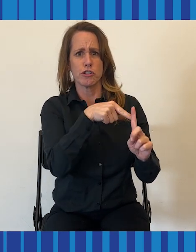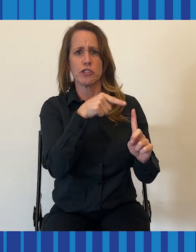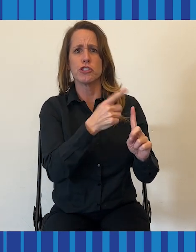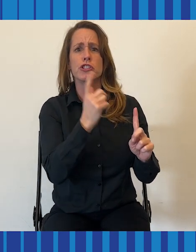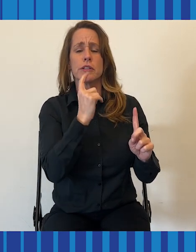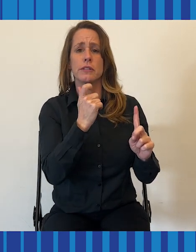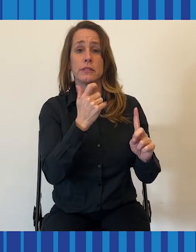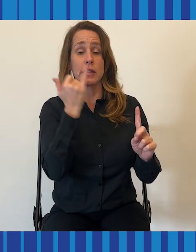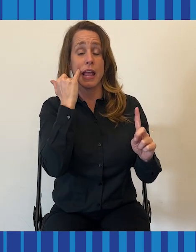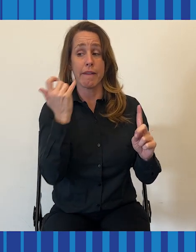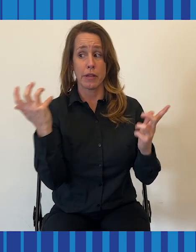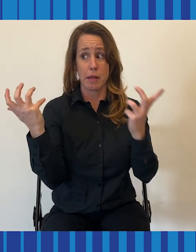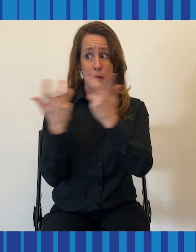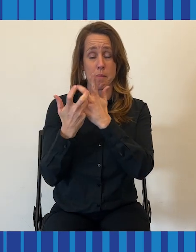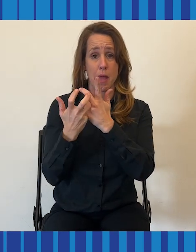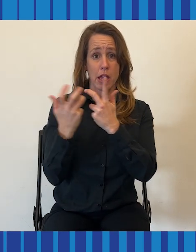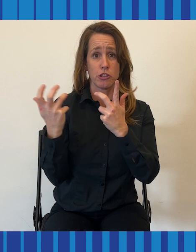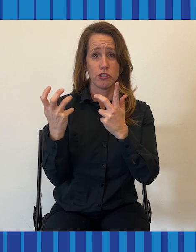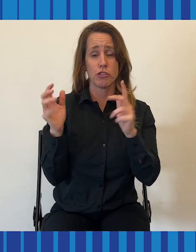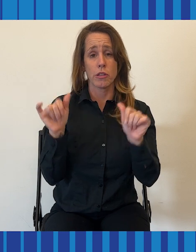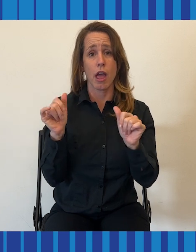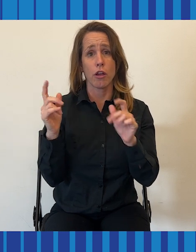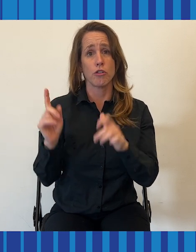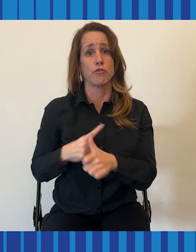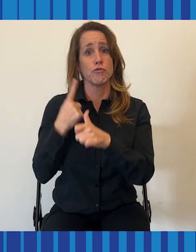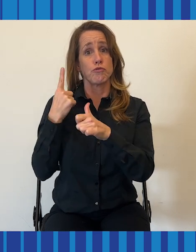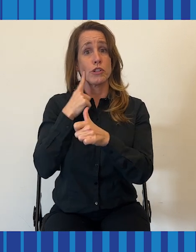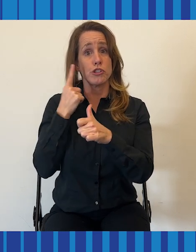build an audio plugin of a hearing loss simulator.